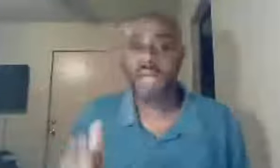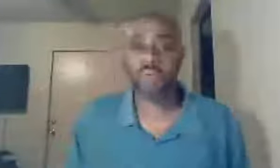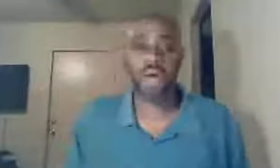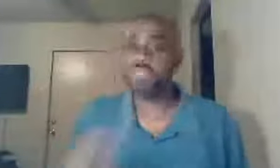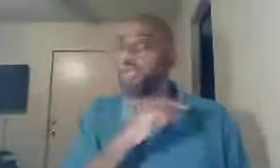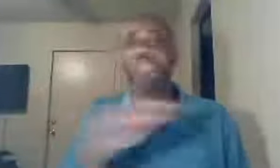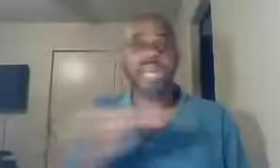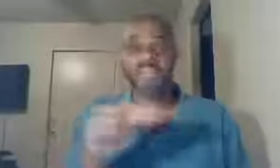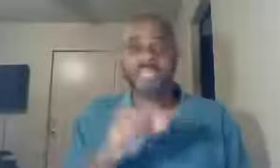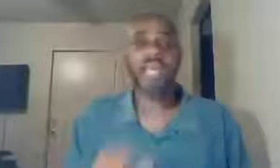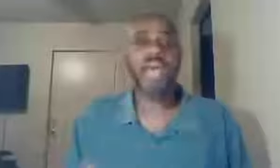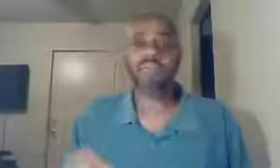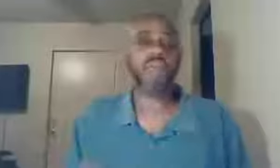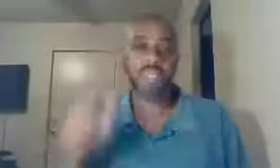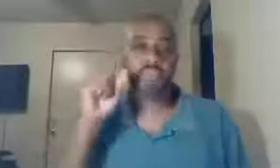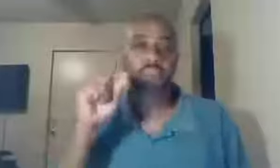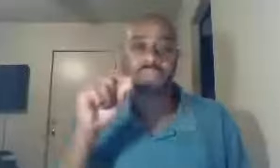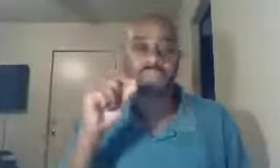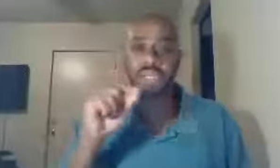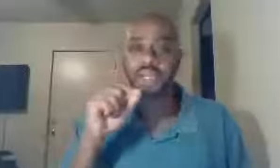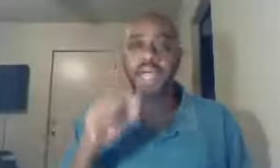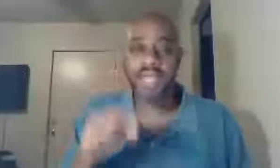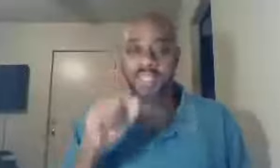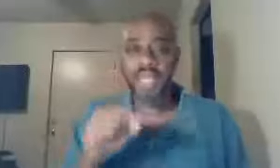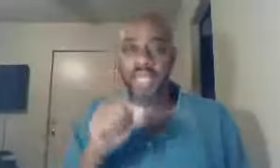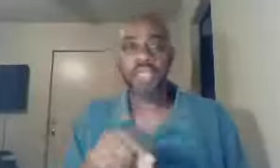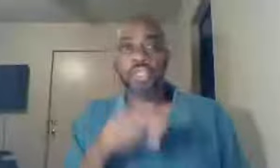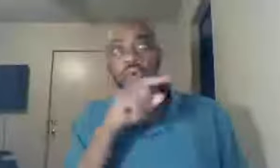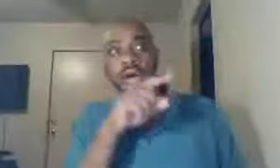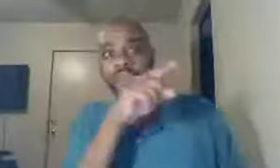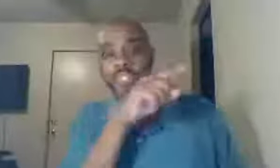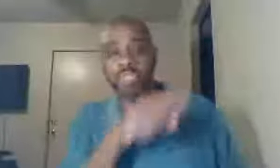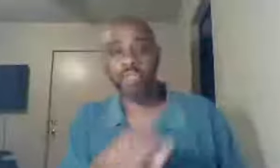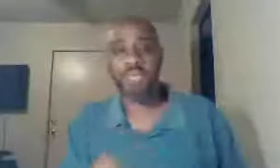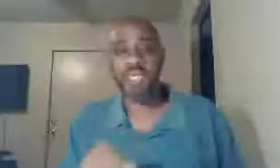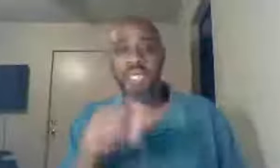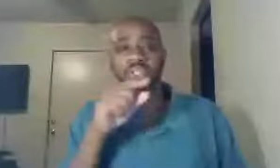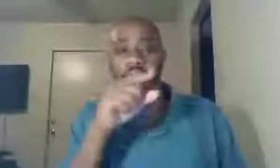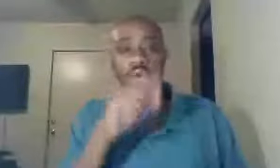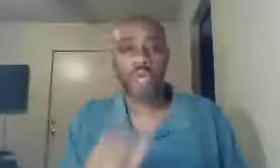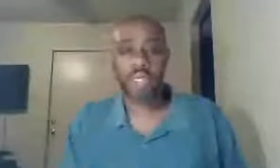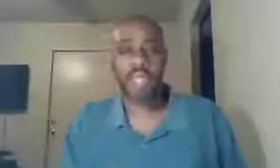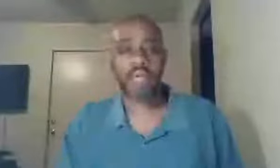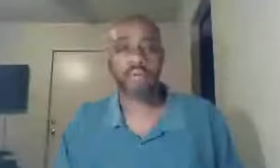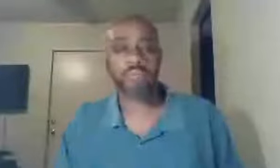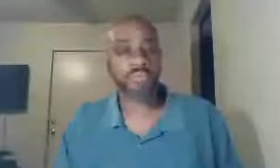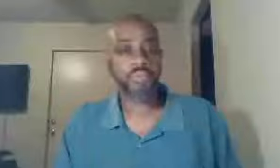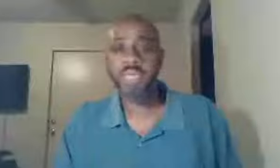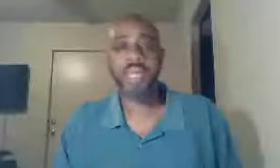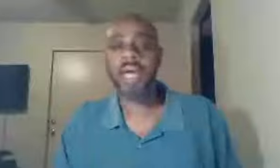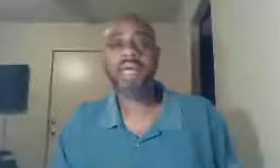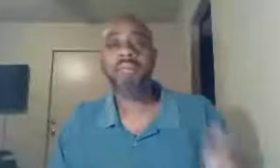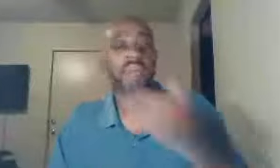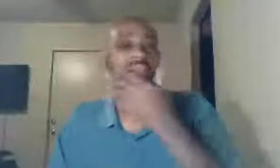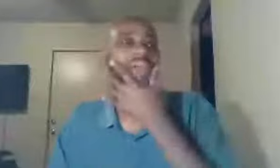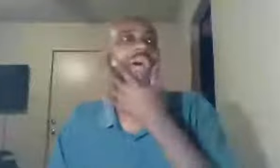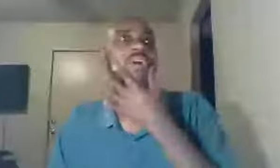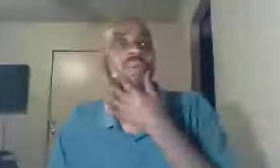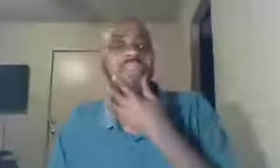was, so none of us, have a right to point a finger, and say, you are of the disobedient, you're going to hell, cannot, matter of fact, Corinthians